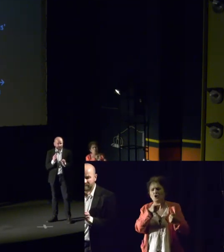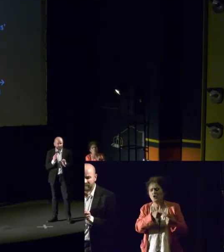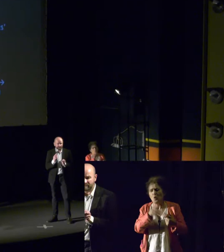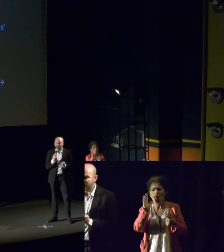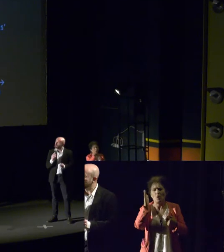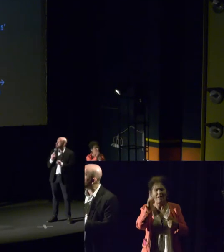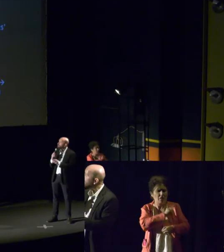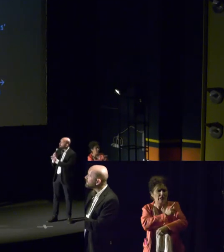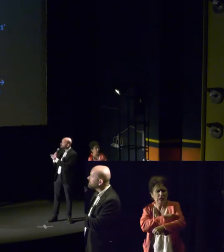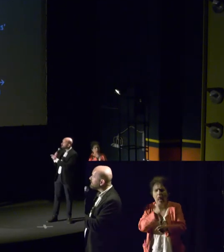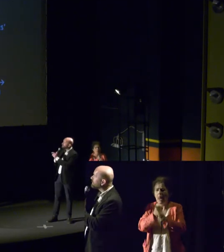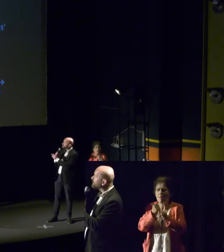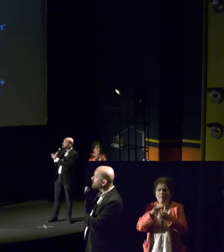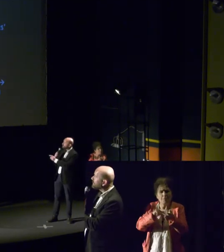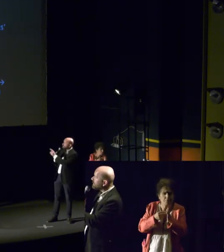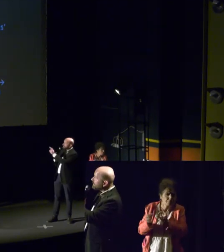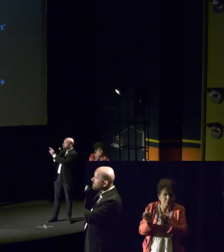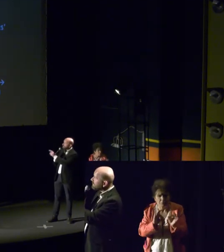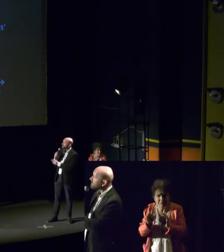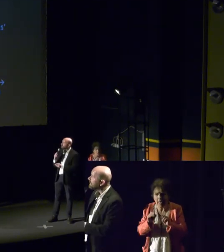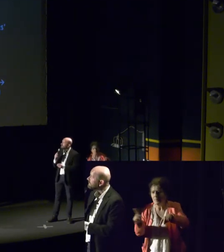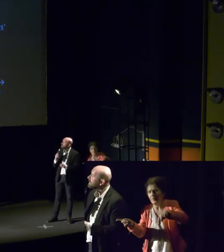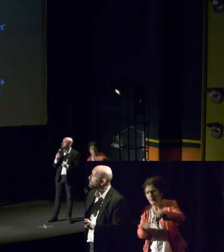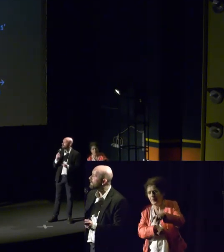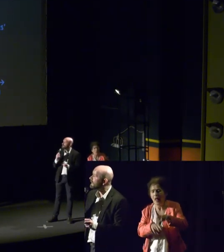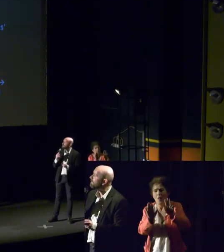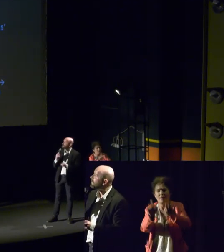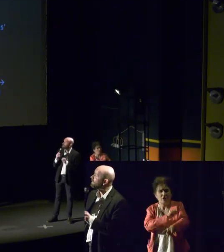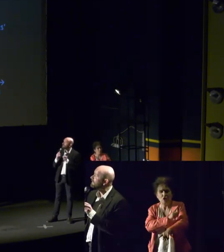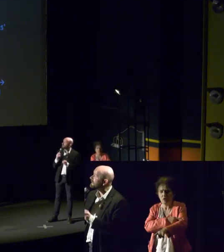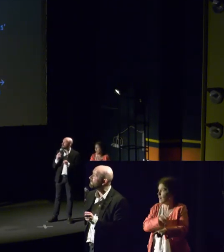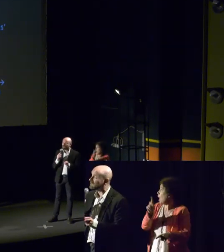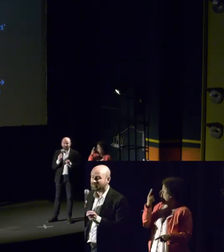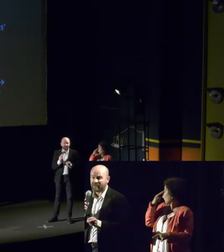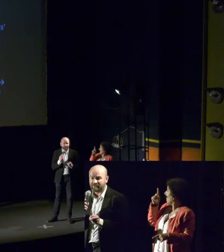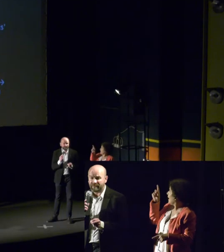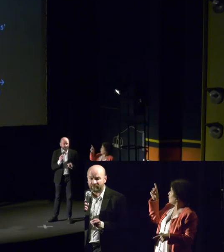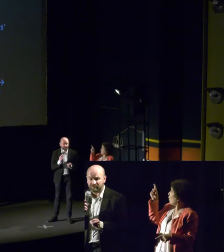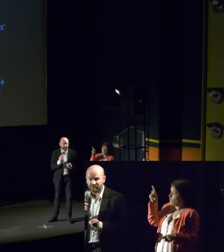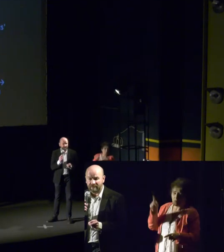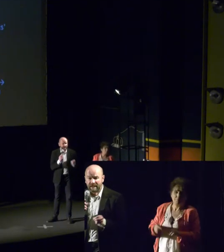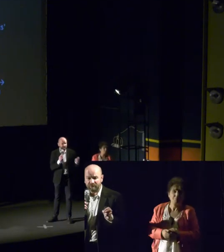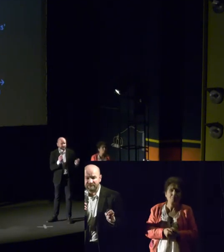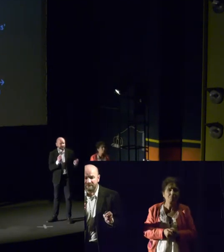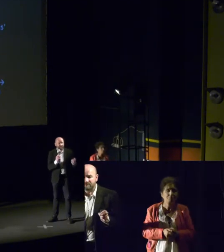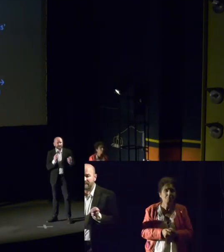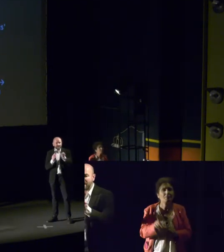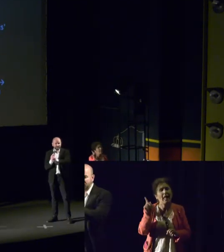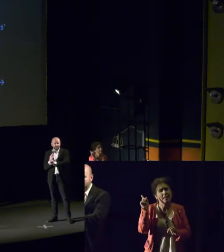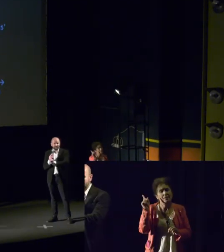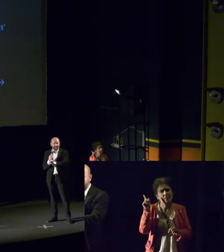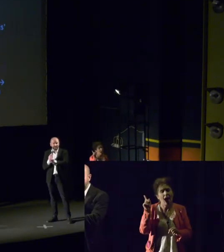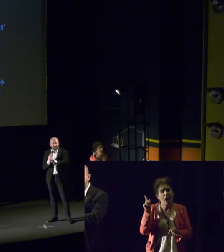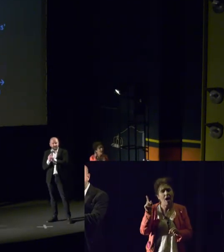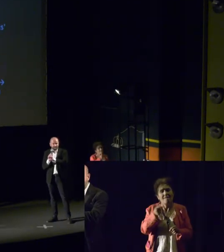of their funding. So that we see this most clearly in the United States with the campaign to defund Planned Parenthood. And we see this being